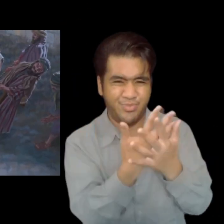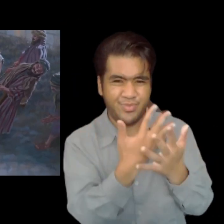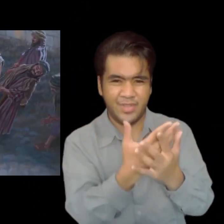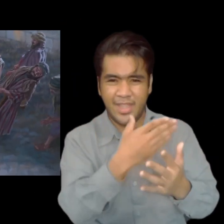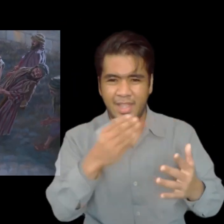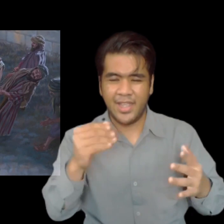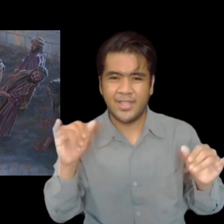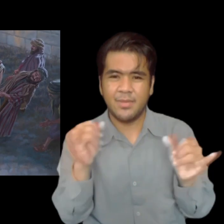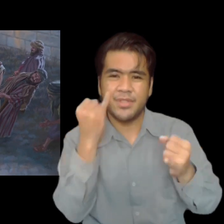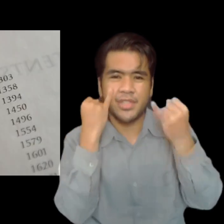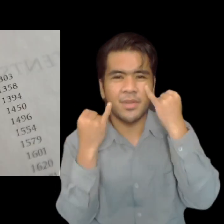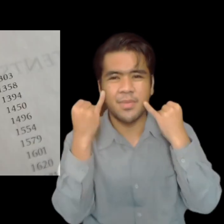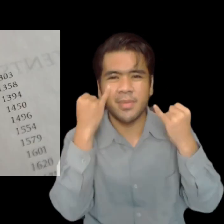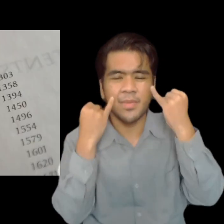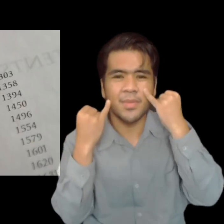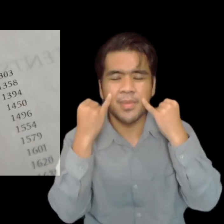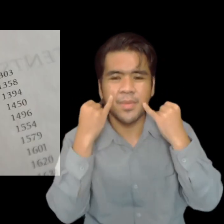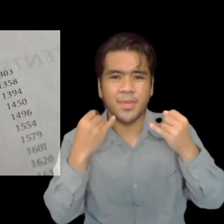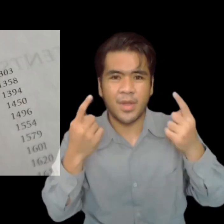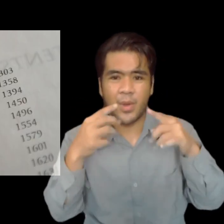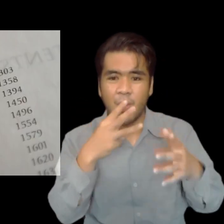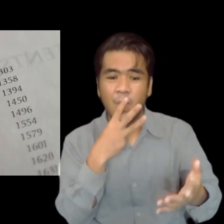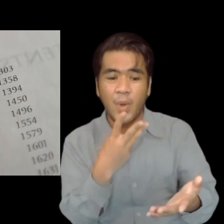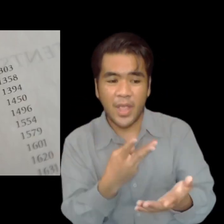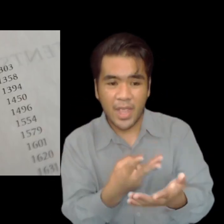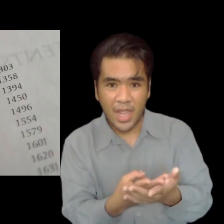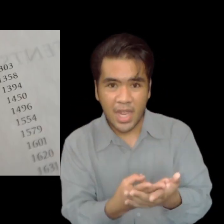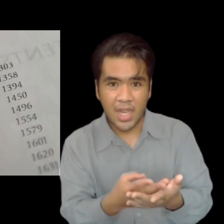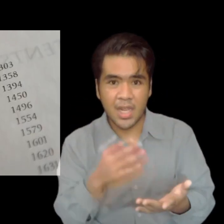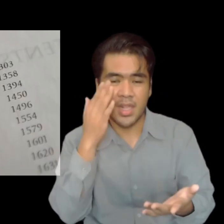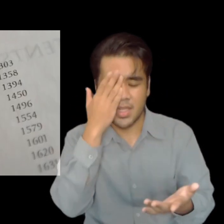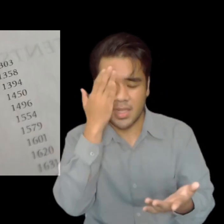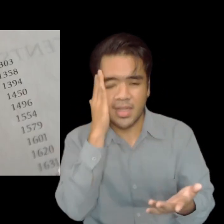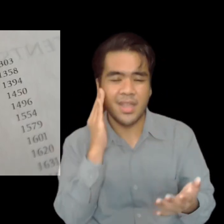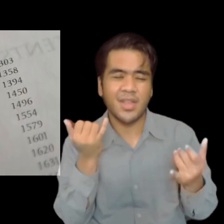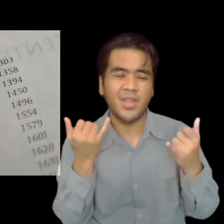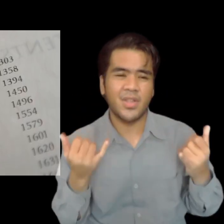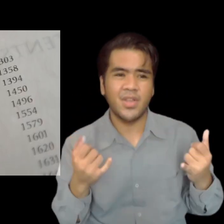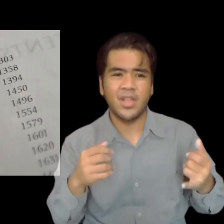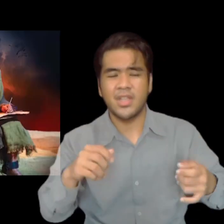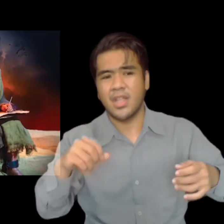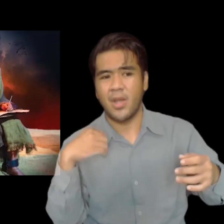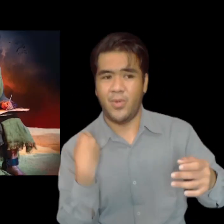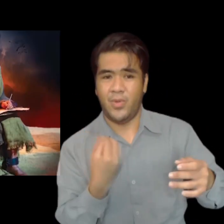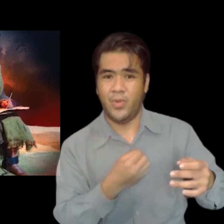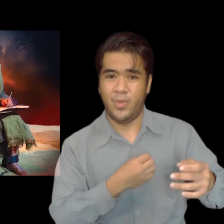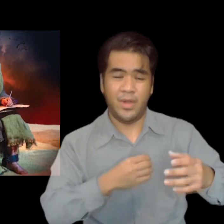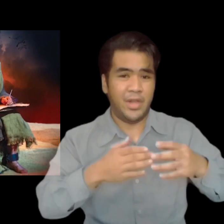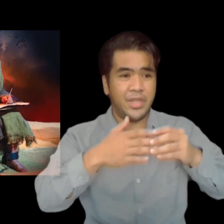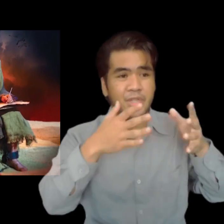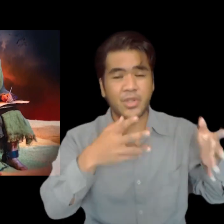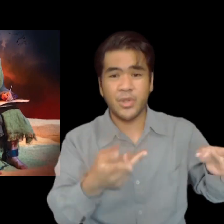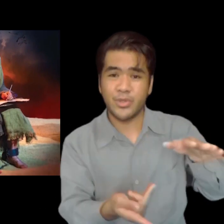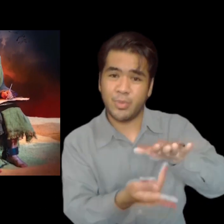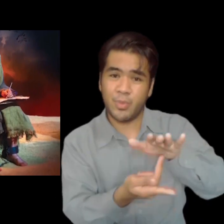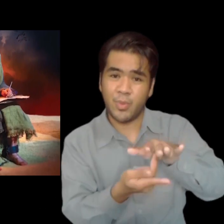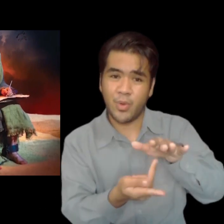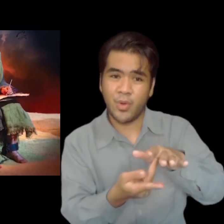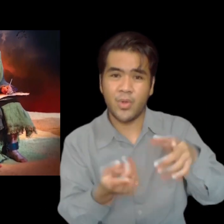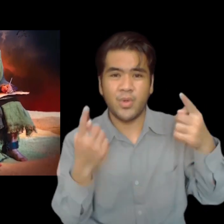cistern. And the New Testament was written by the faithful apostles of our Lord Jesus Christ, like John, who was exiled on the island of Patmos,